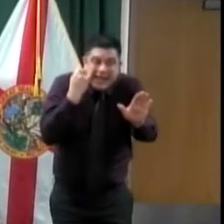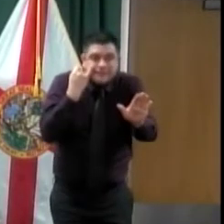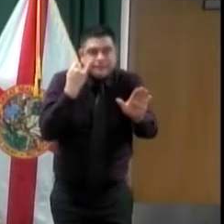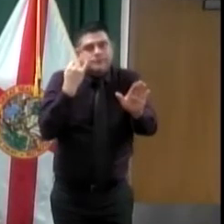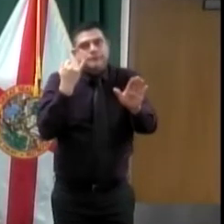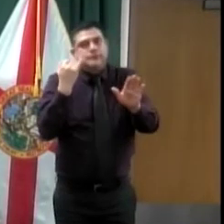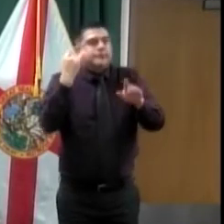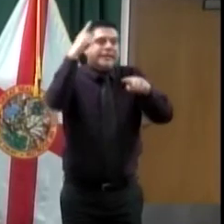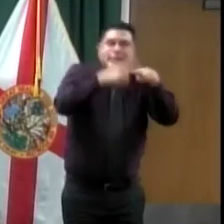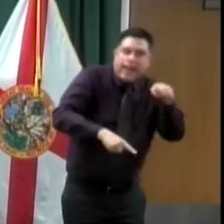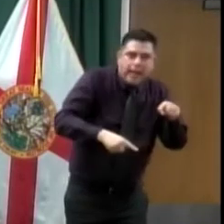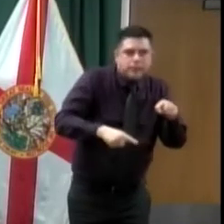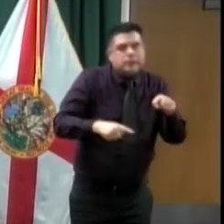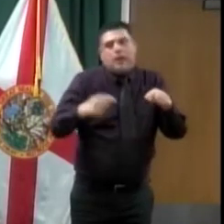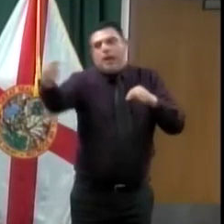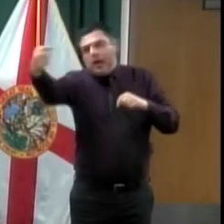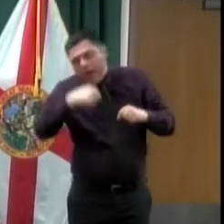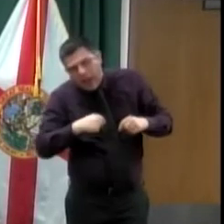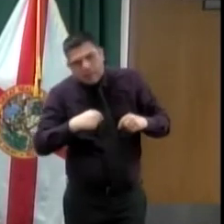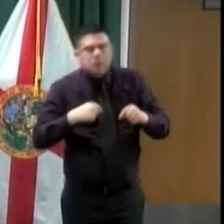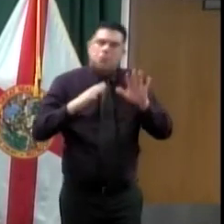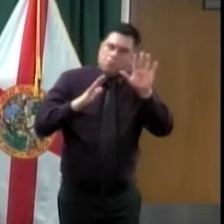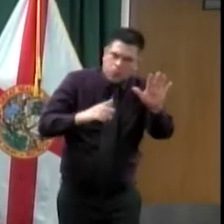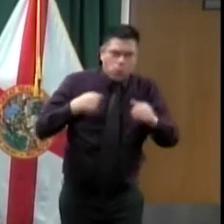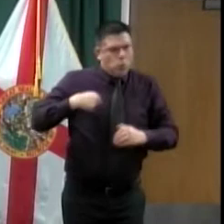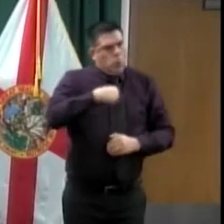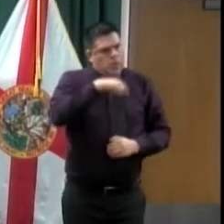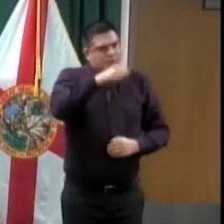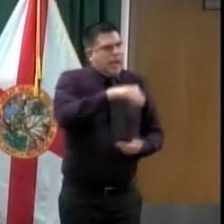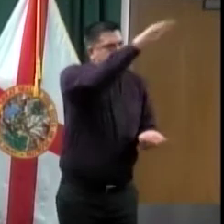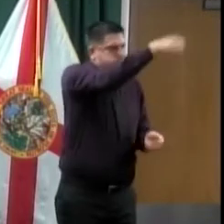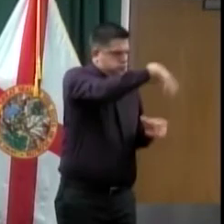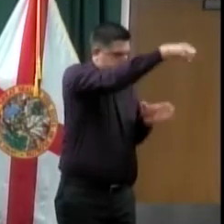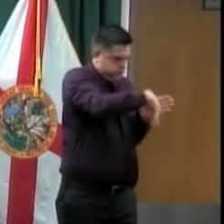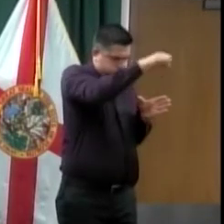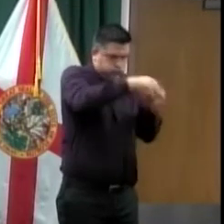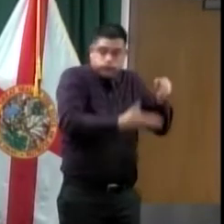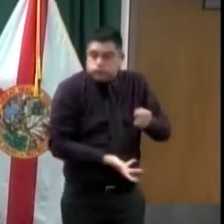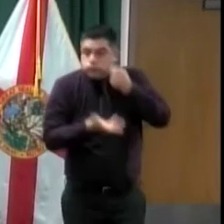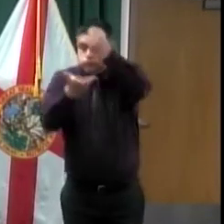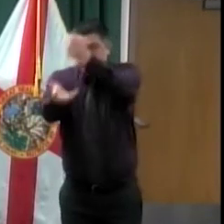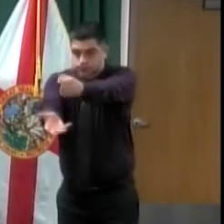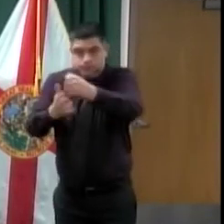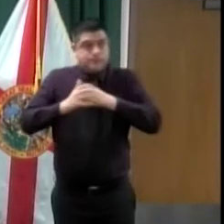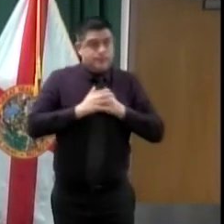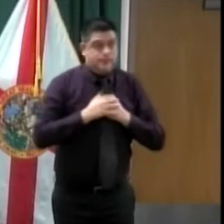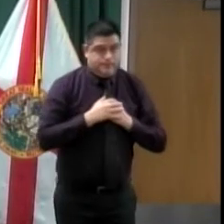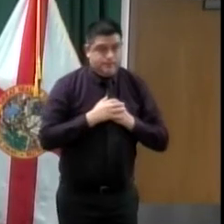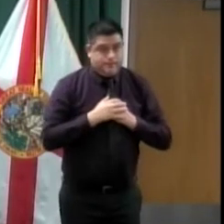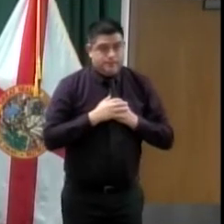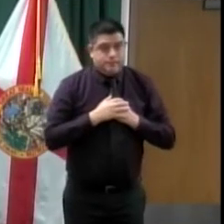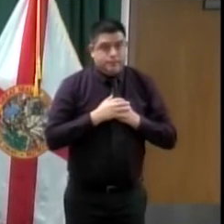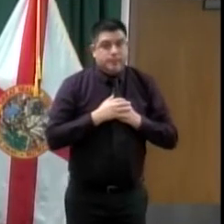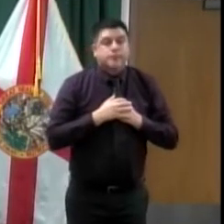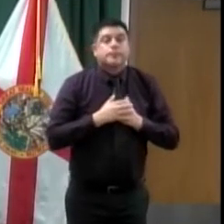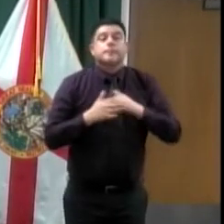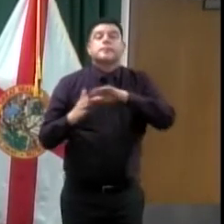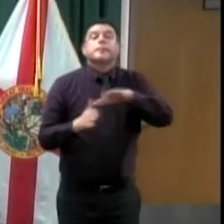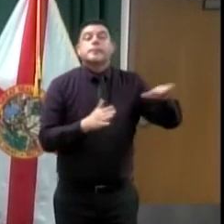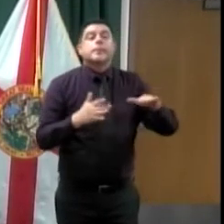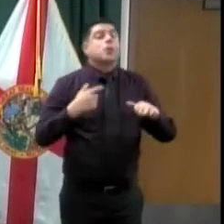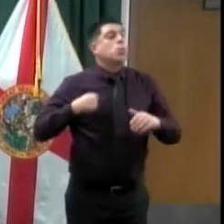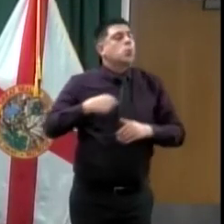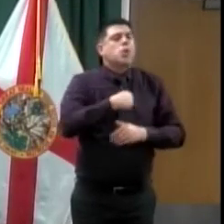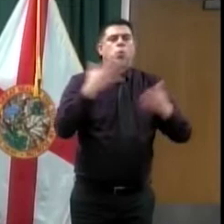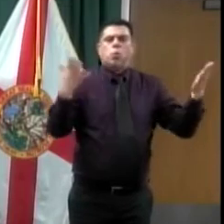reducing common household expenses by around 50%. When they can get diapers, for example, or at half